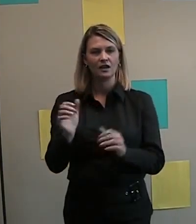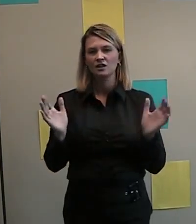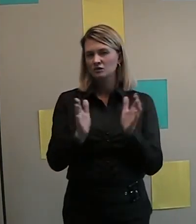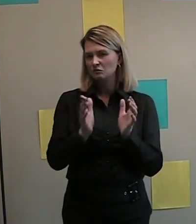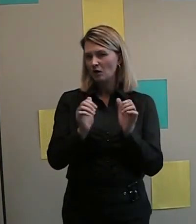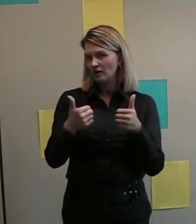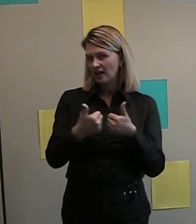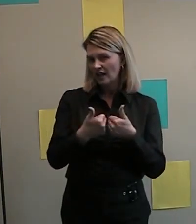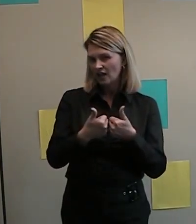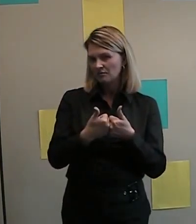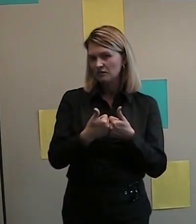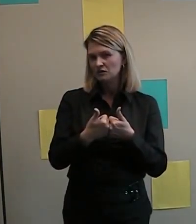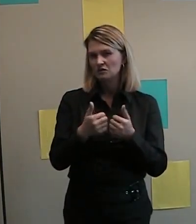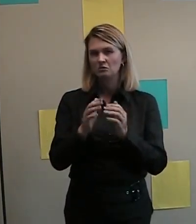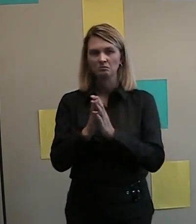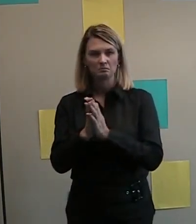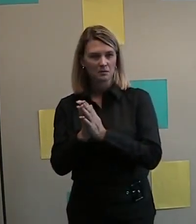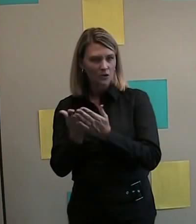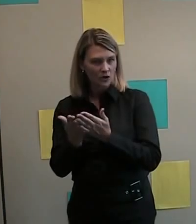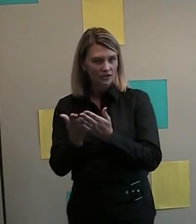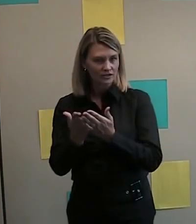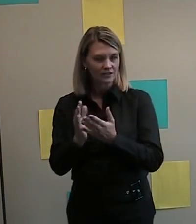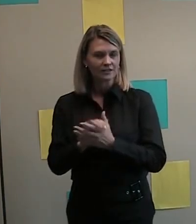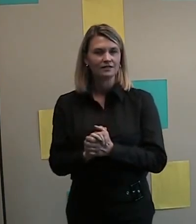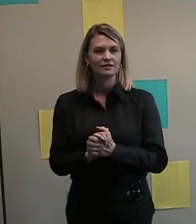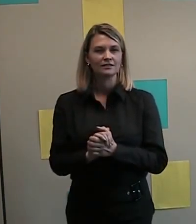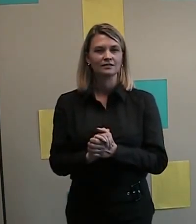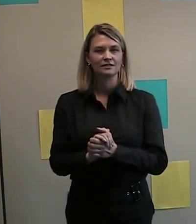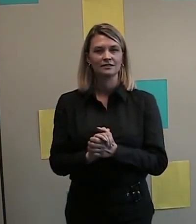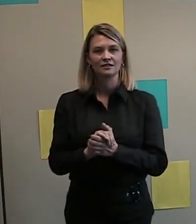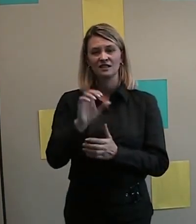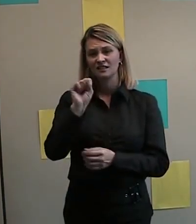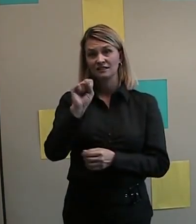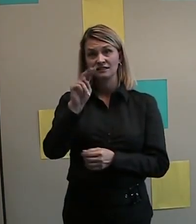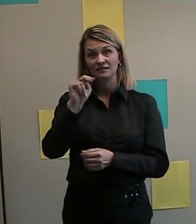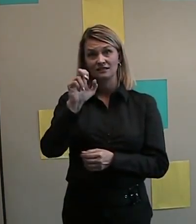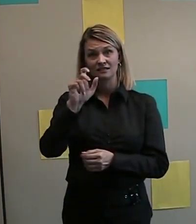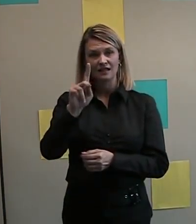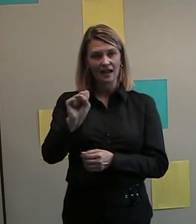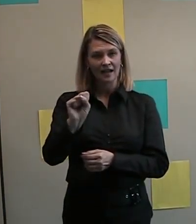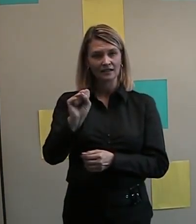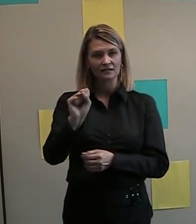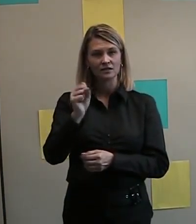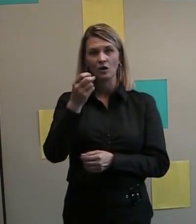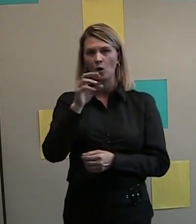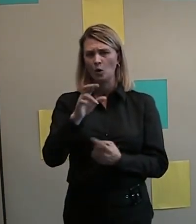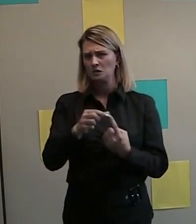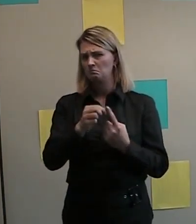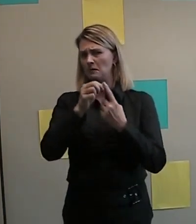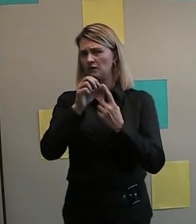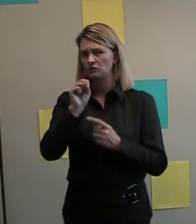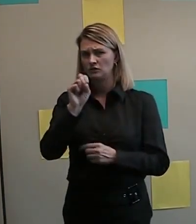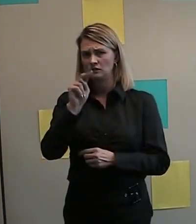books, basic snacks or specialty snacks, and juices